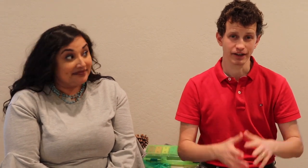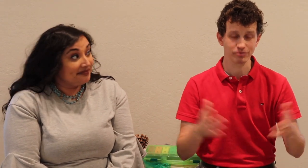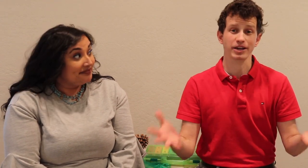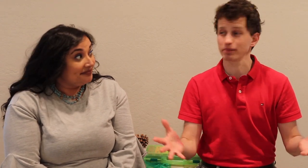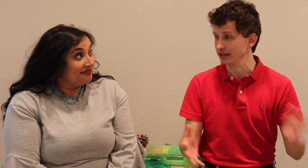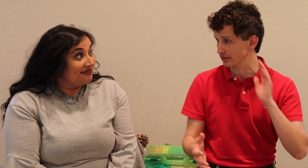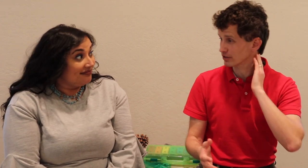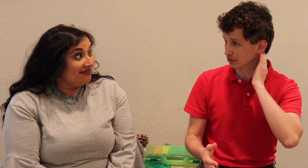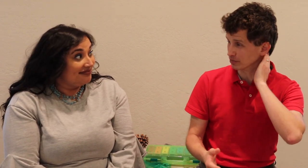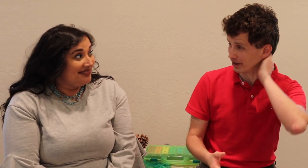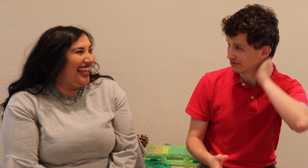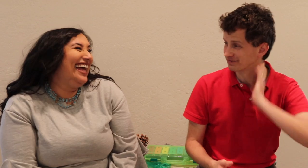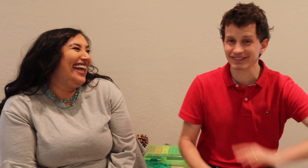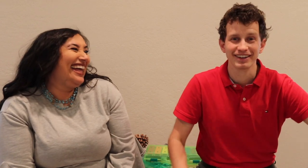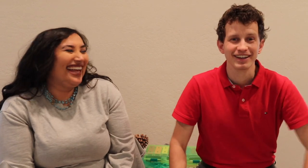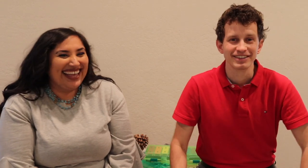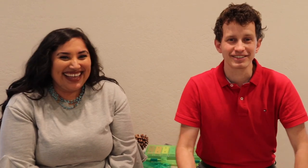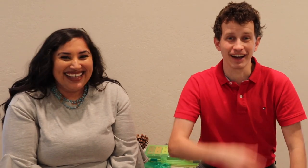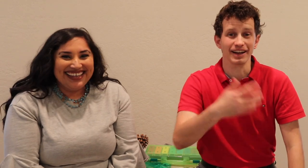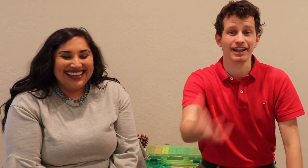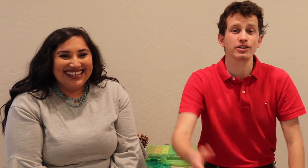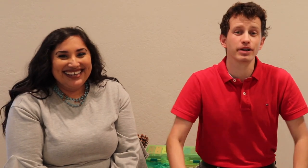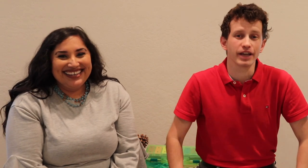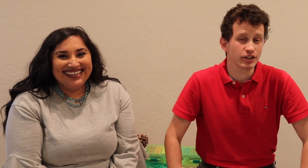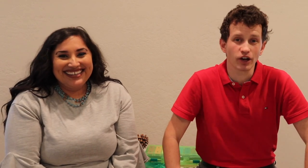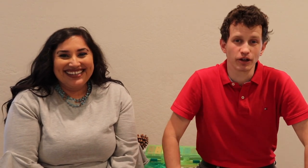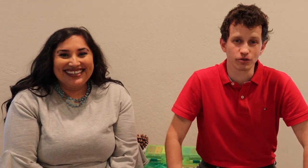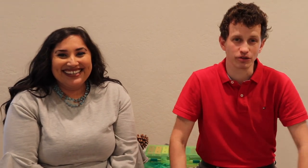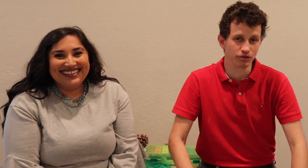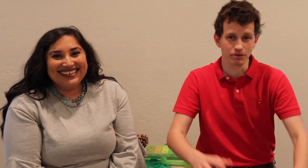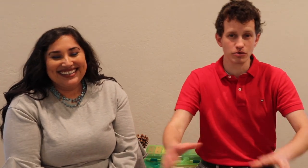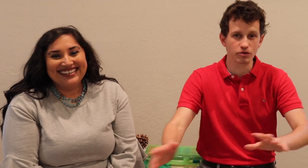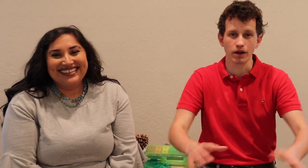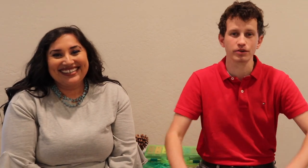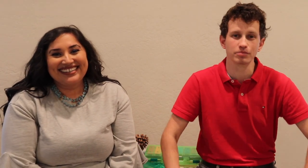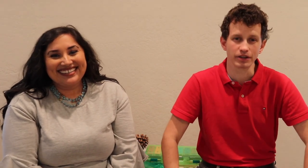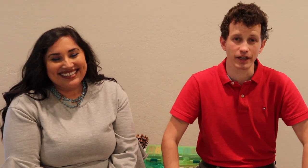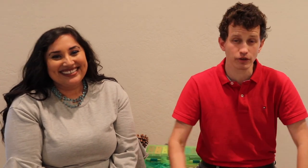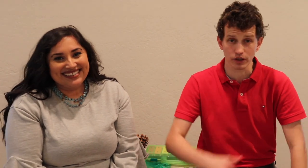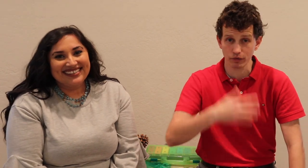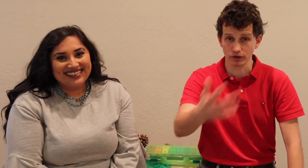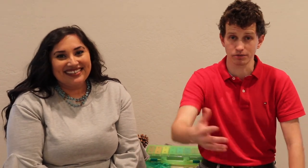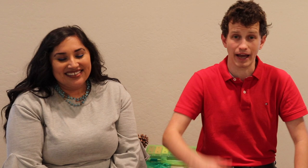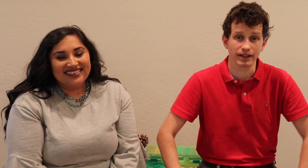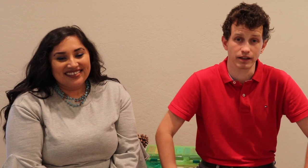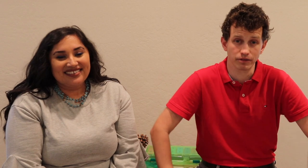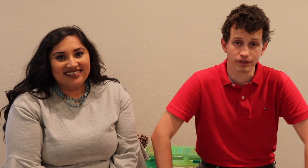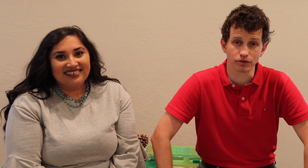Dramatic play it. That's a verb now. Anybody, any child who can really move comfortably, anyone who's at that level of physical